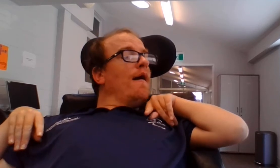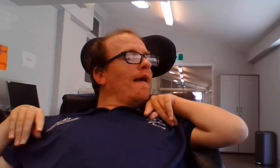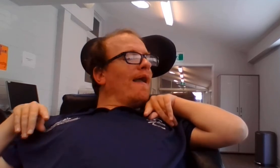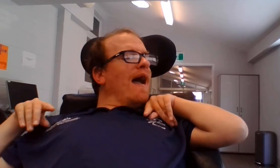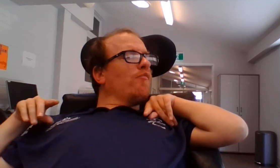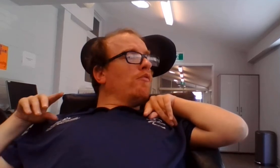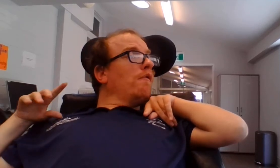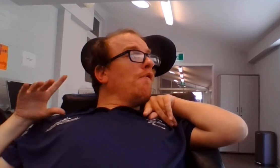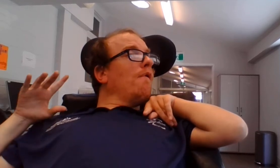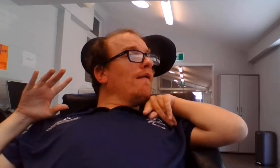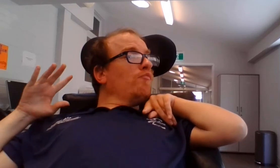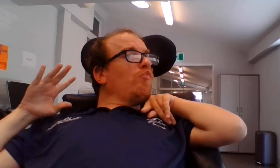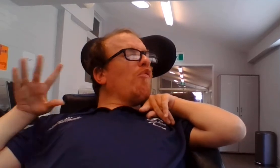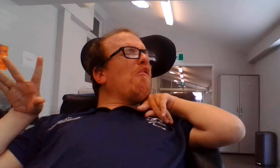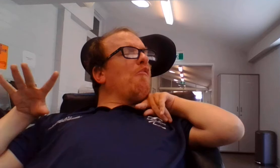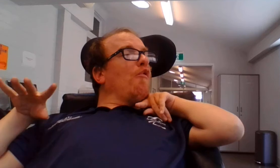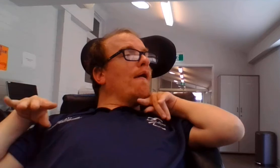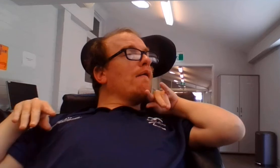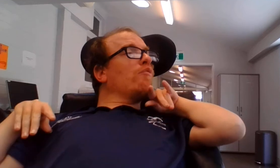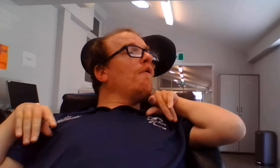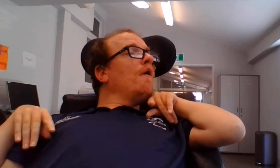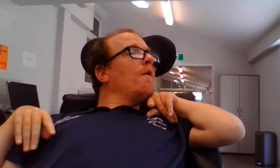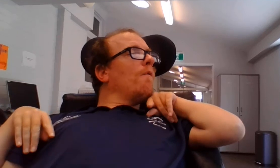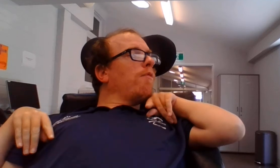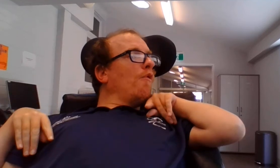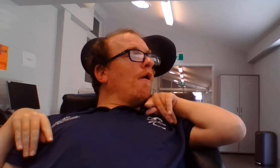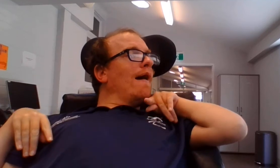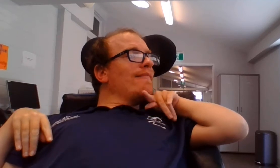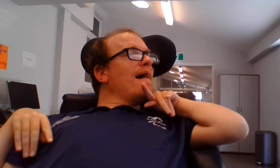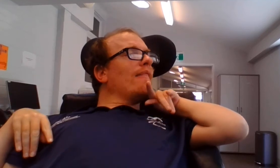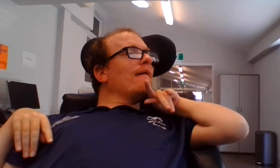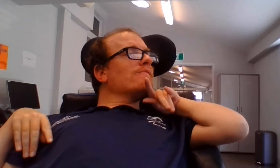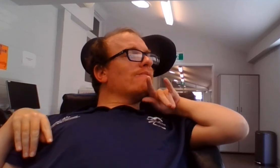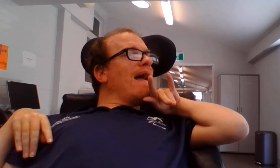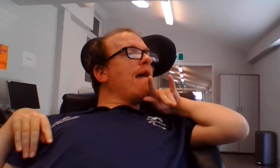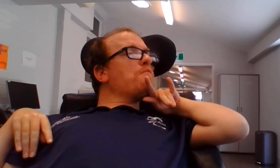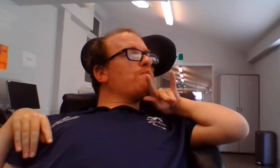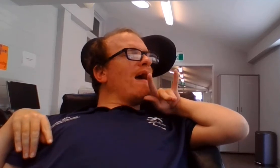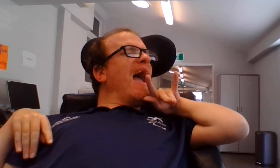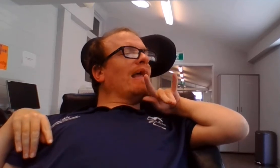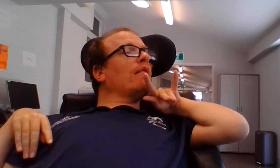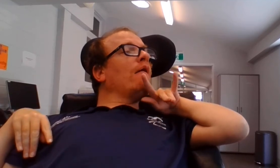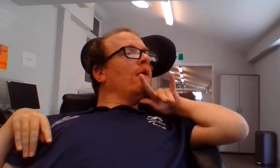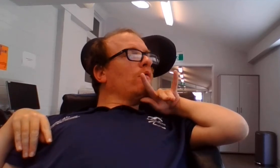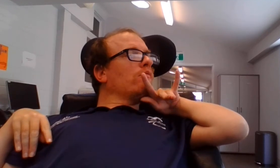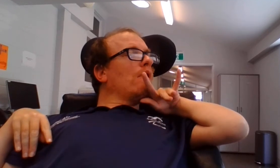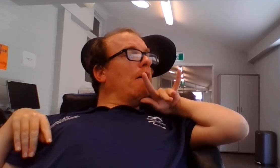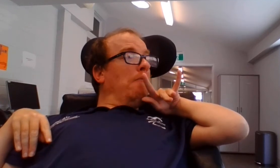catch you in two weeks for another jam-packed show.